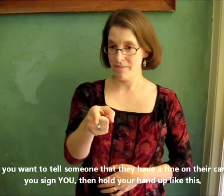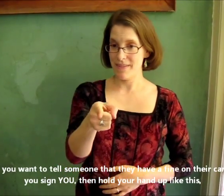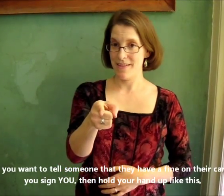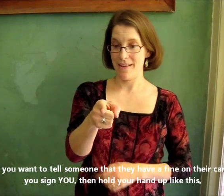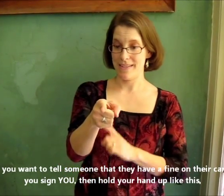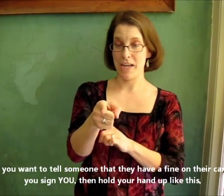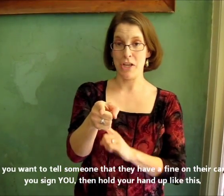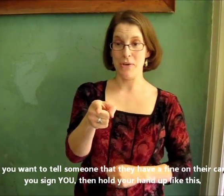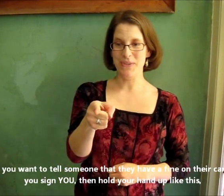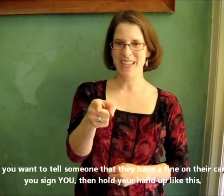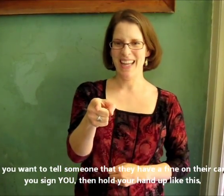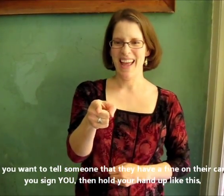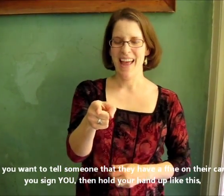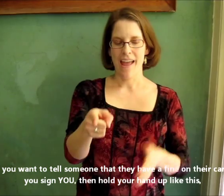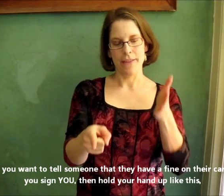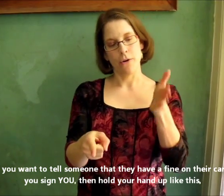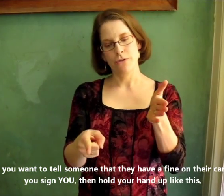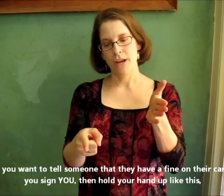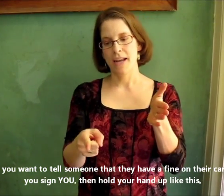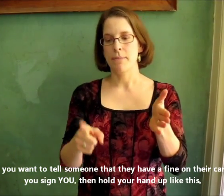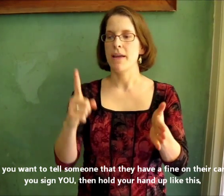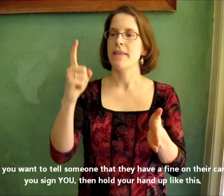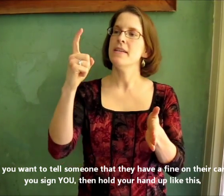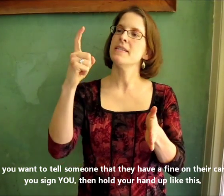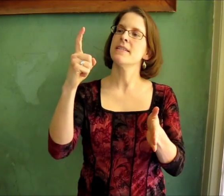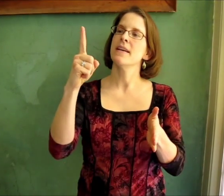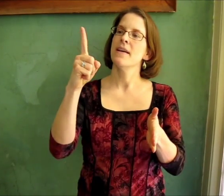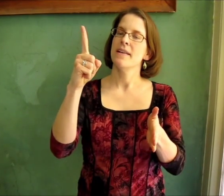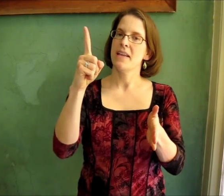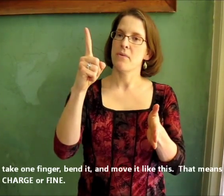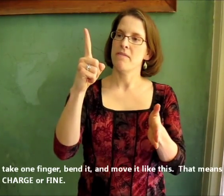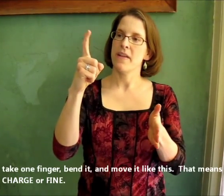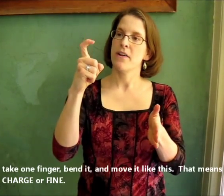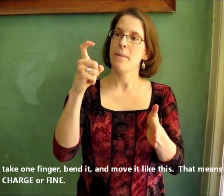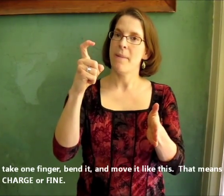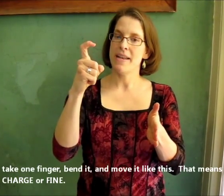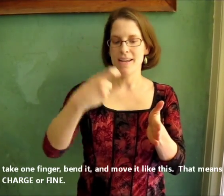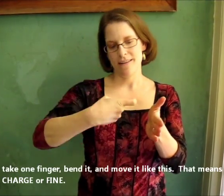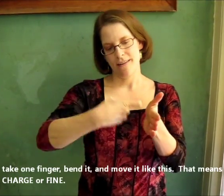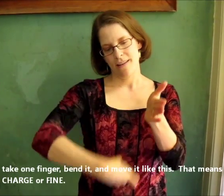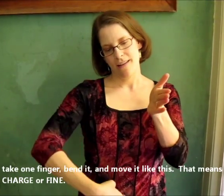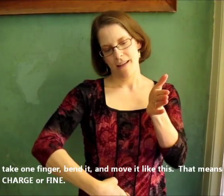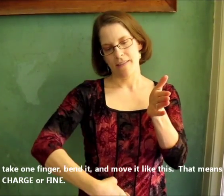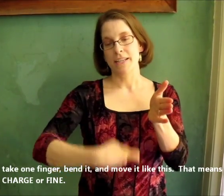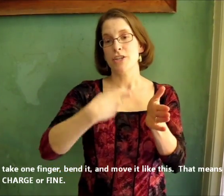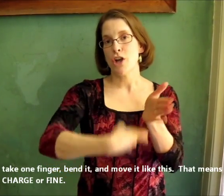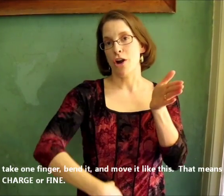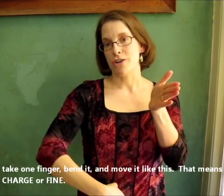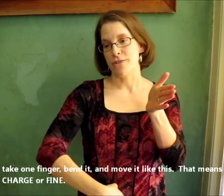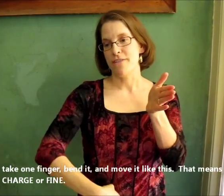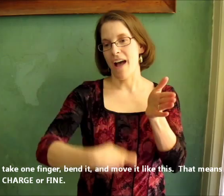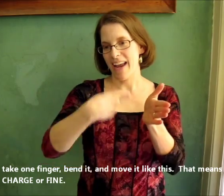that they sign you, and then hold your hand up like this, take one finger, bend it, and that's a charge for fine.